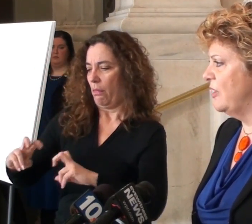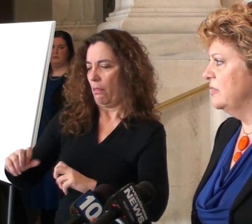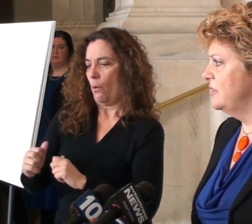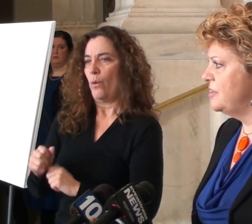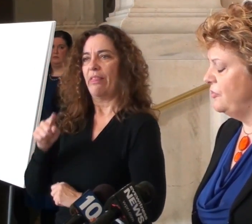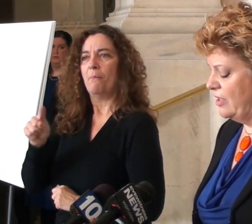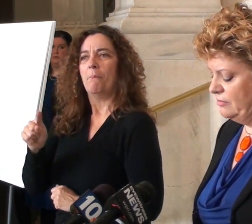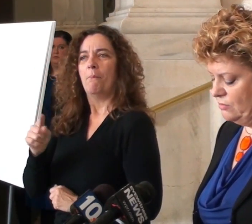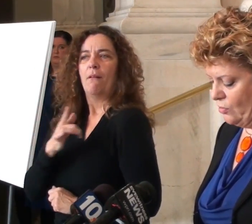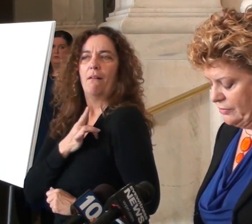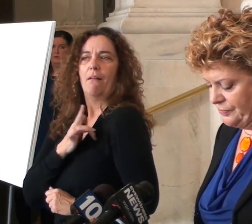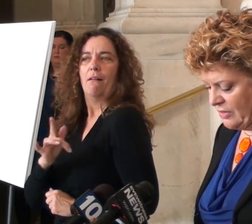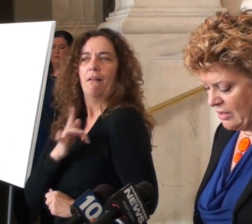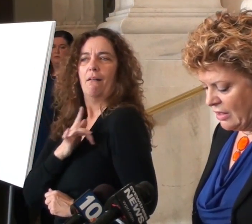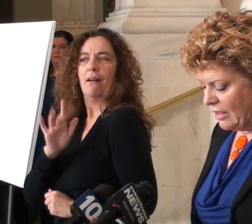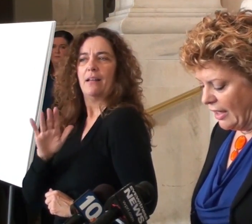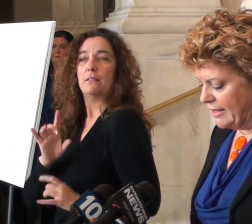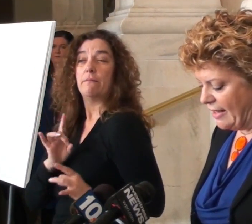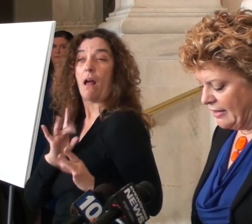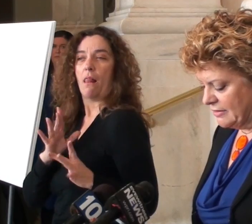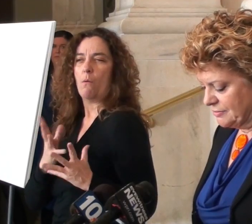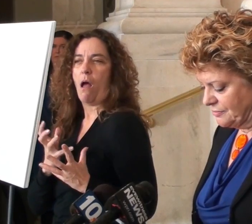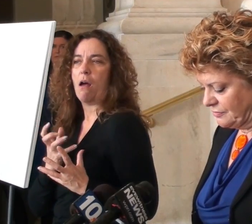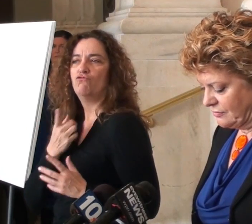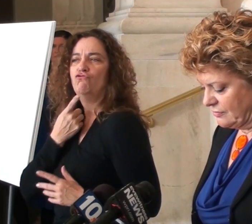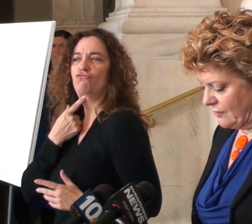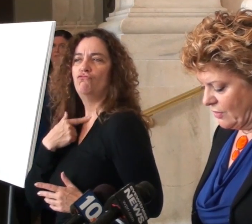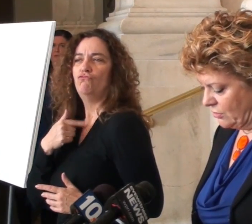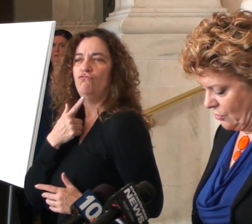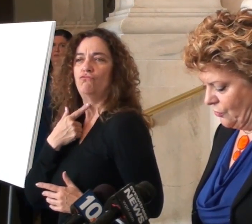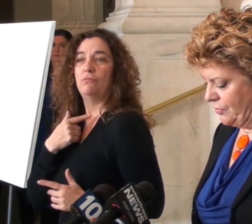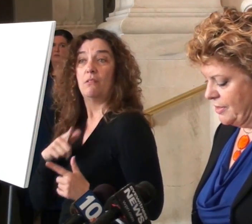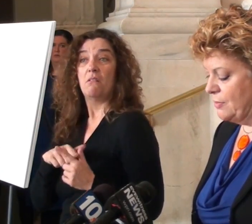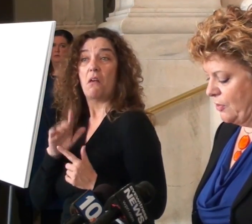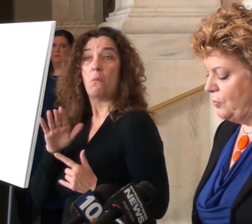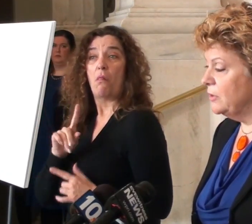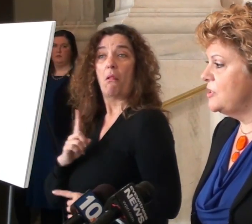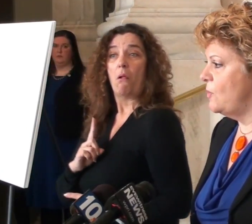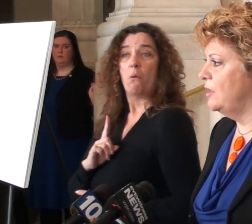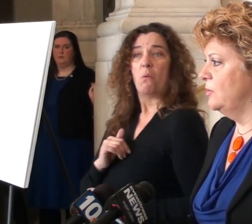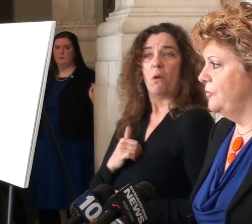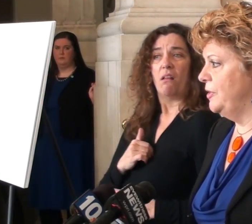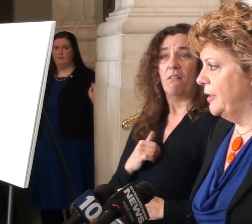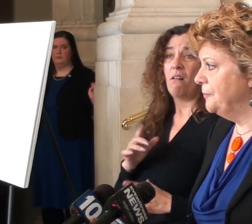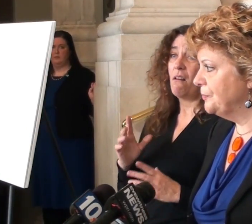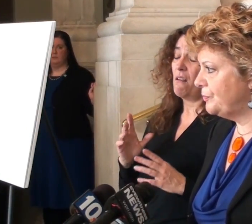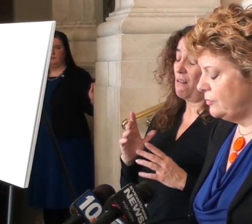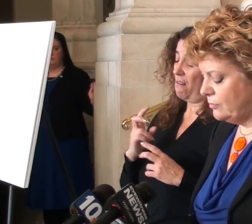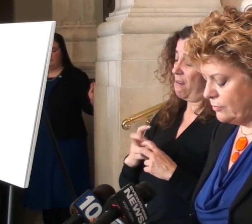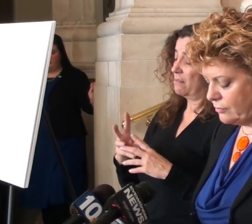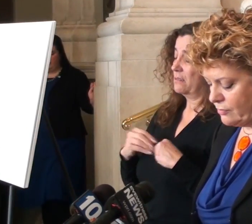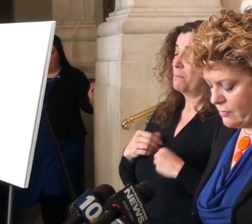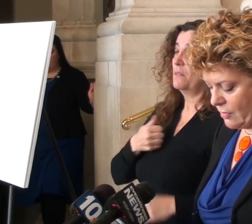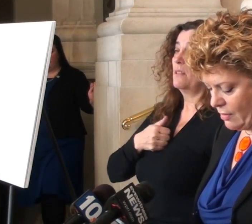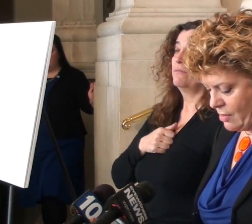violence, if not more. And that, alone, is a bitter pill to swallow every day.